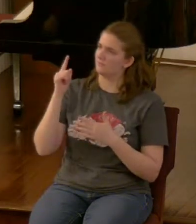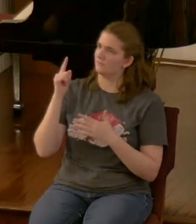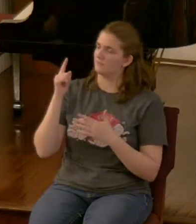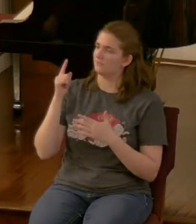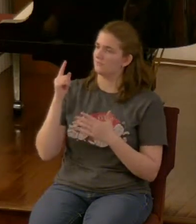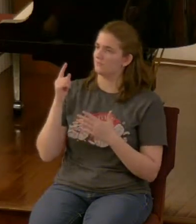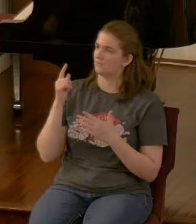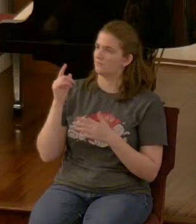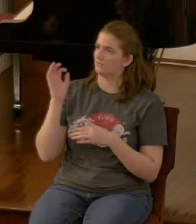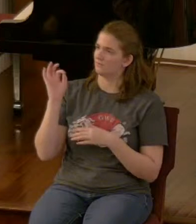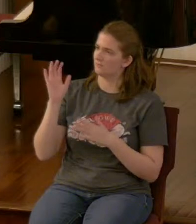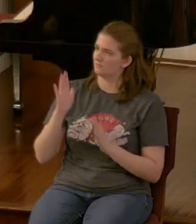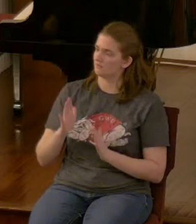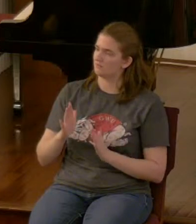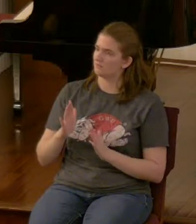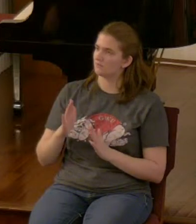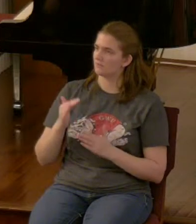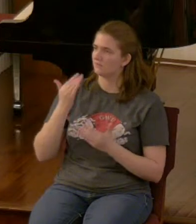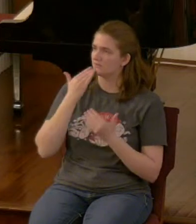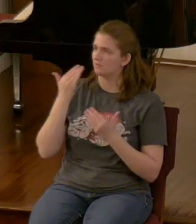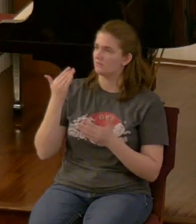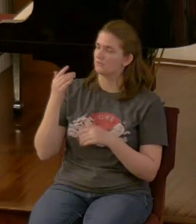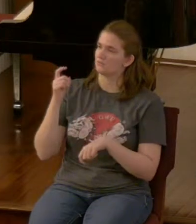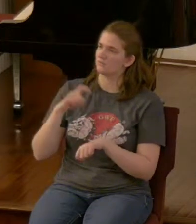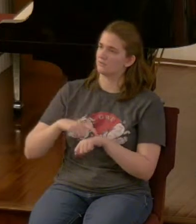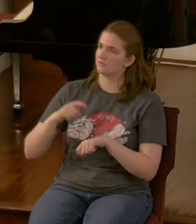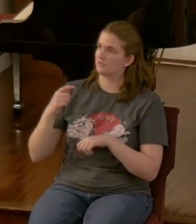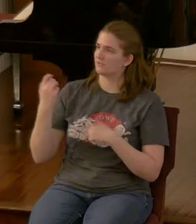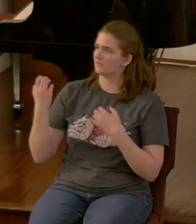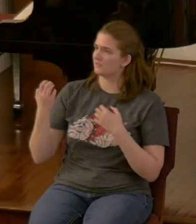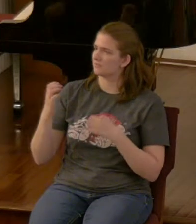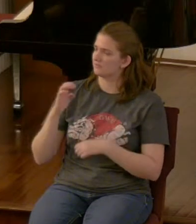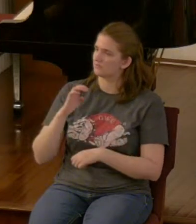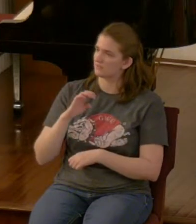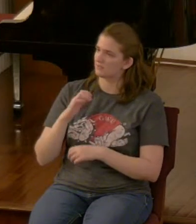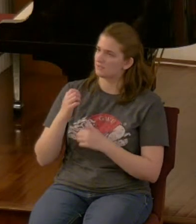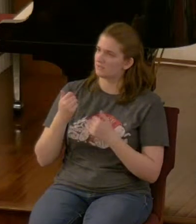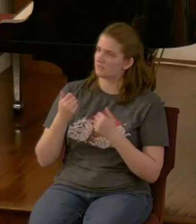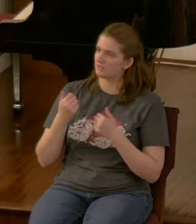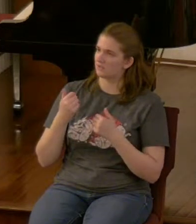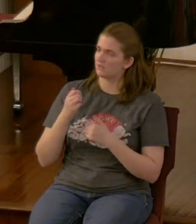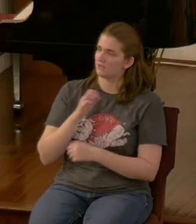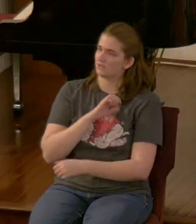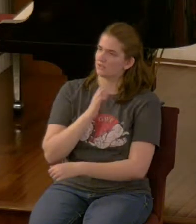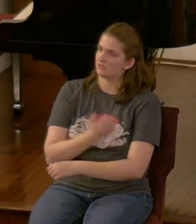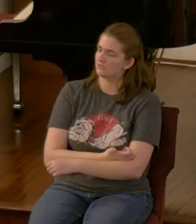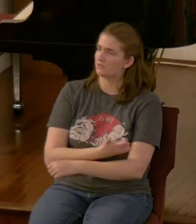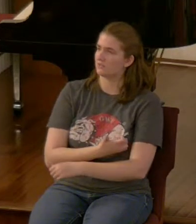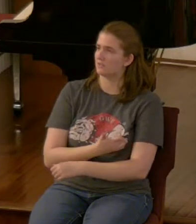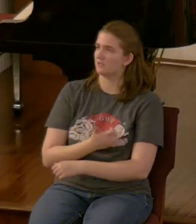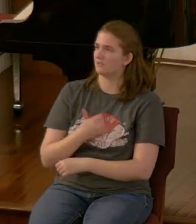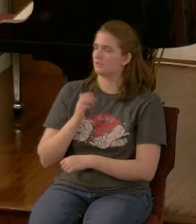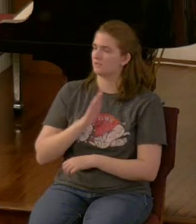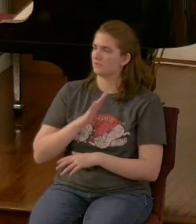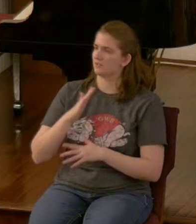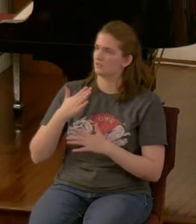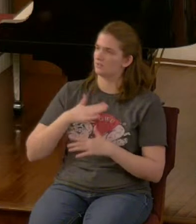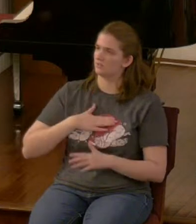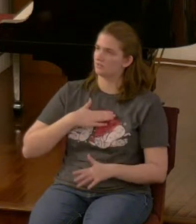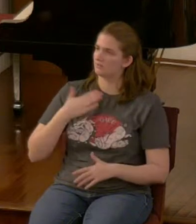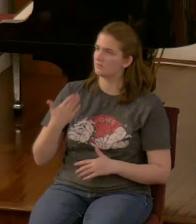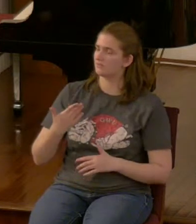our pastor thank you for the time and the energy and his willingness to study the word Lord to